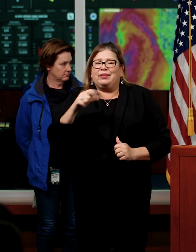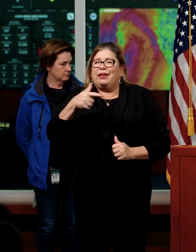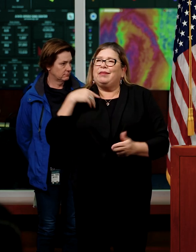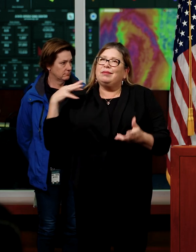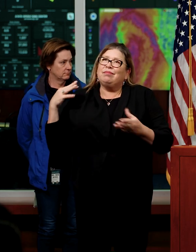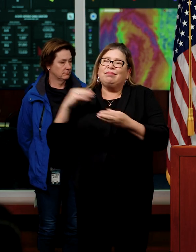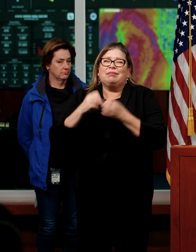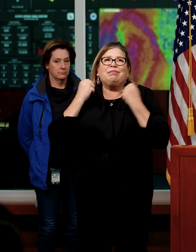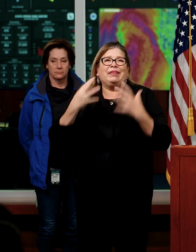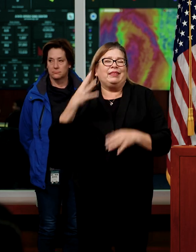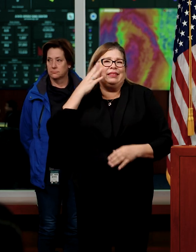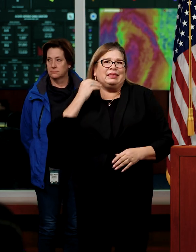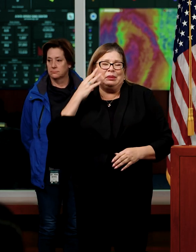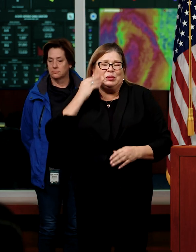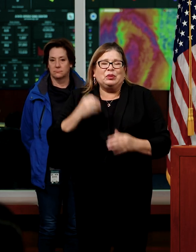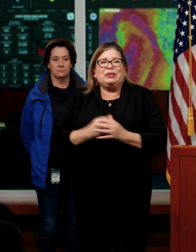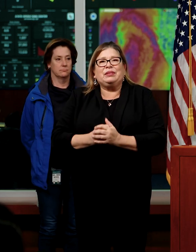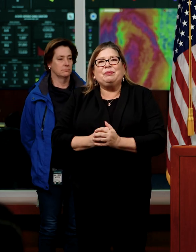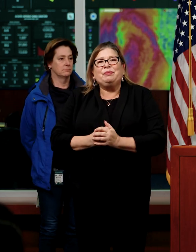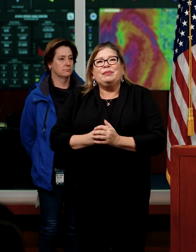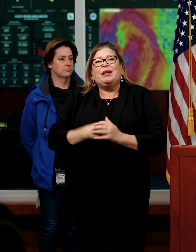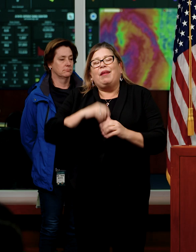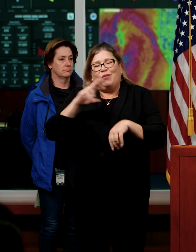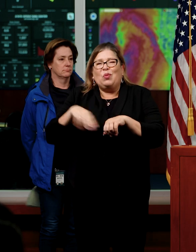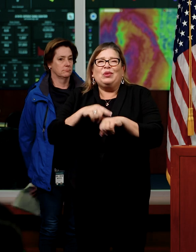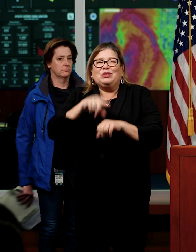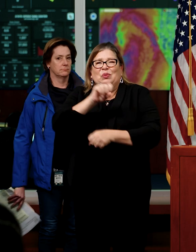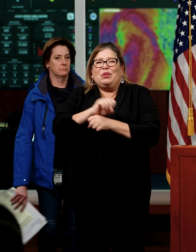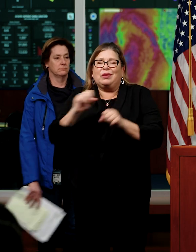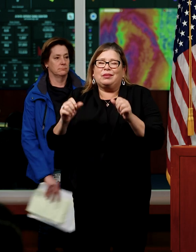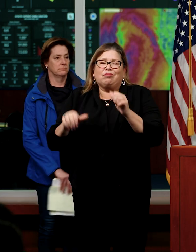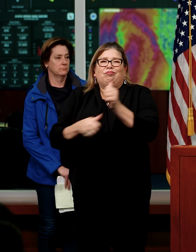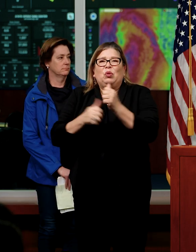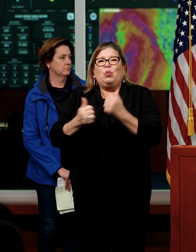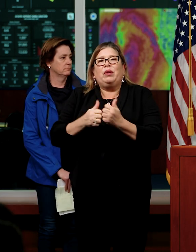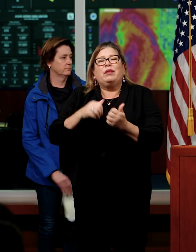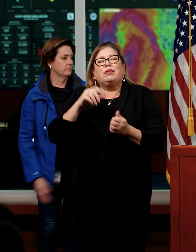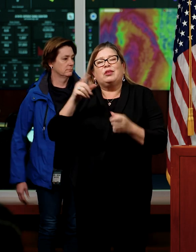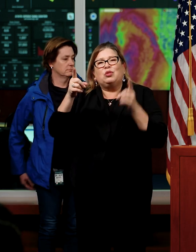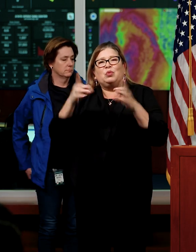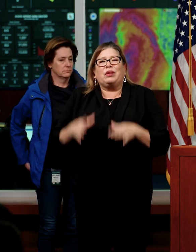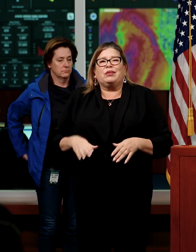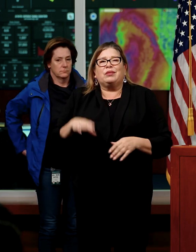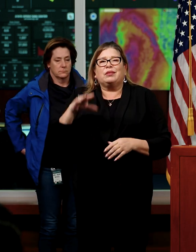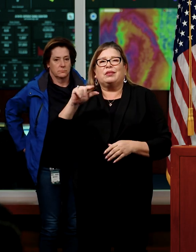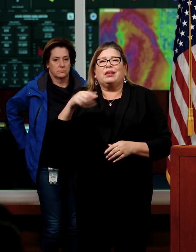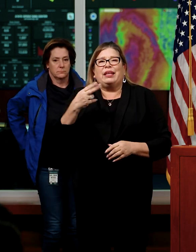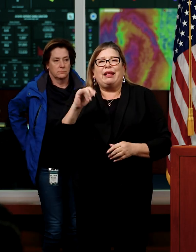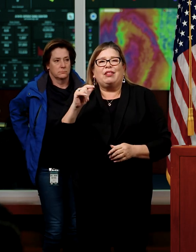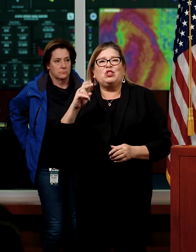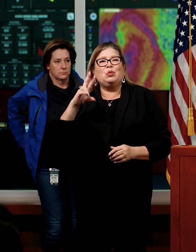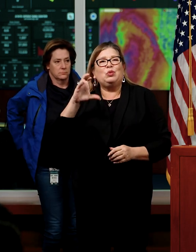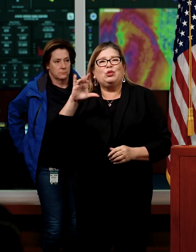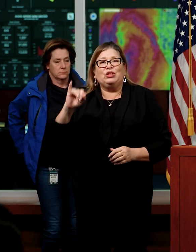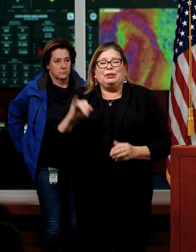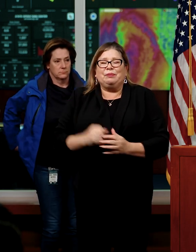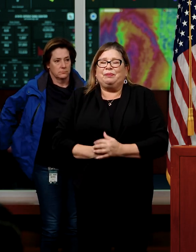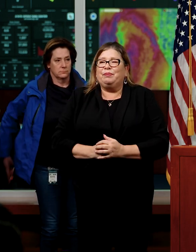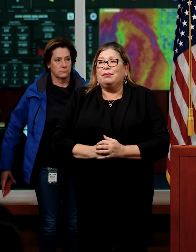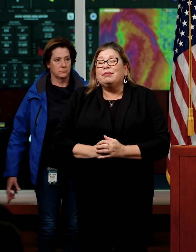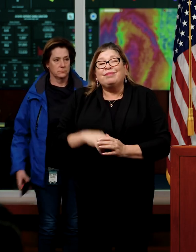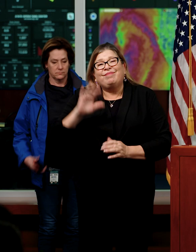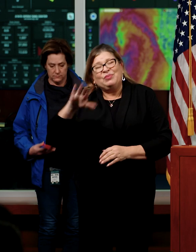of experience you bring, of course, following in the footsteps of Director Ghirarducci. Look, California is an extraordinary state,